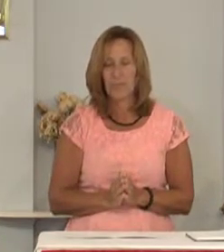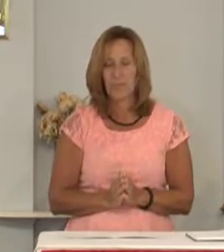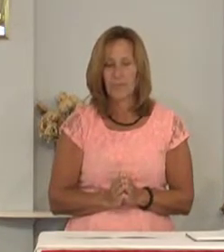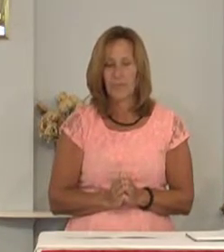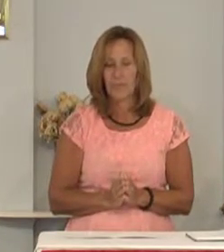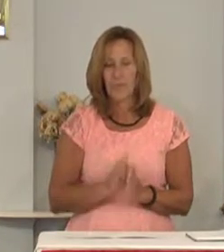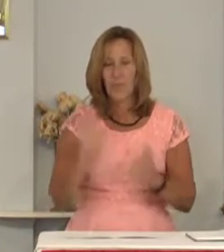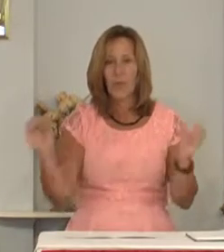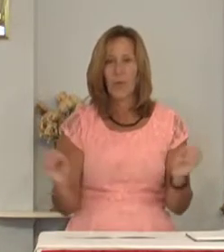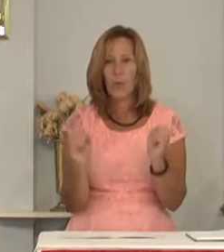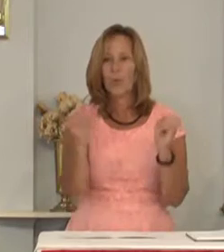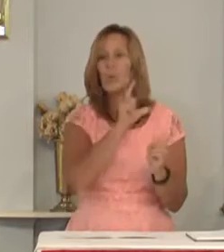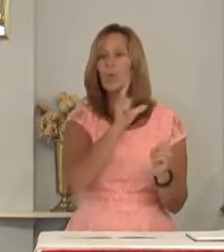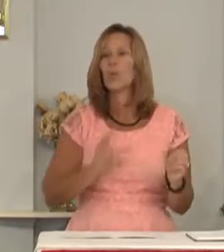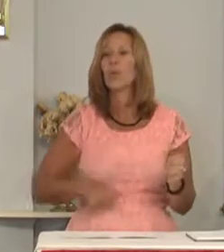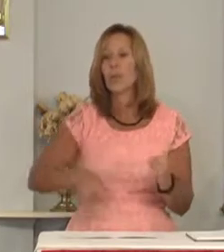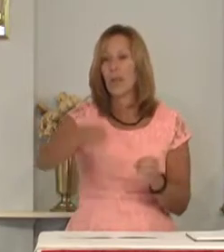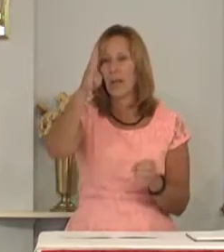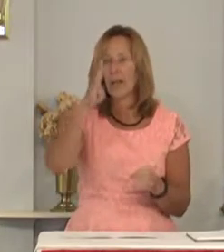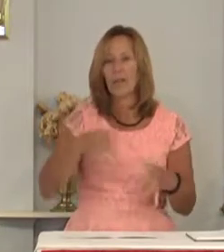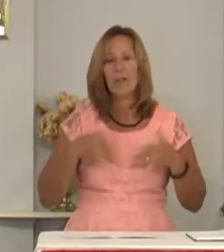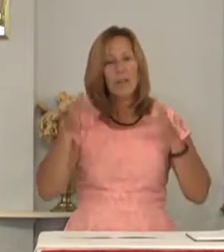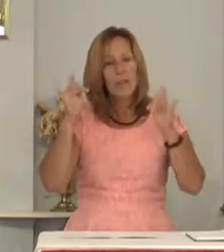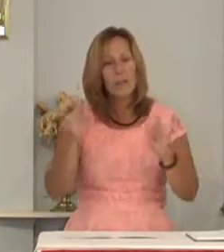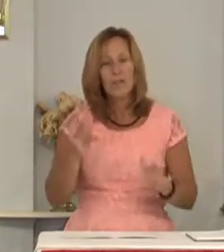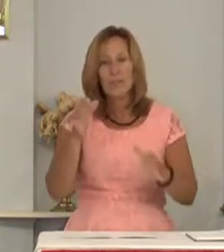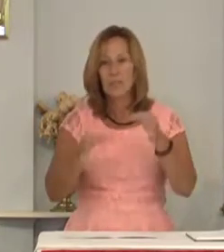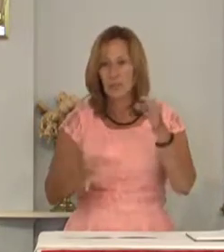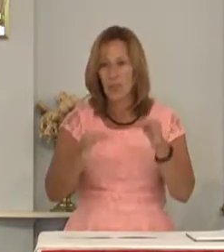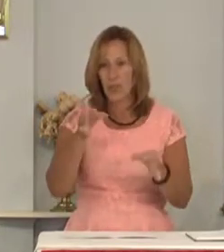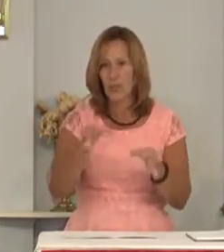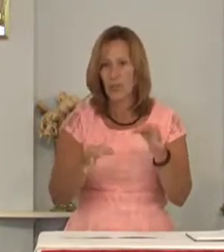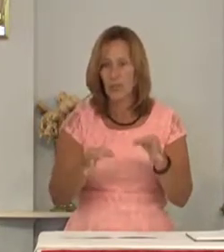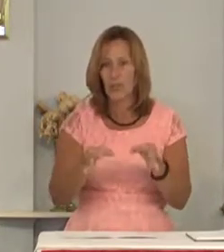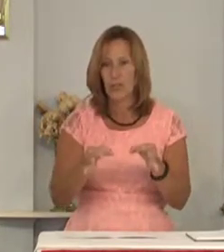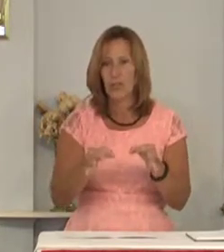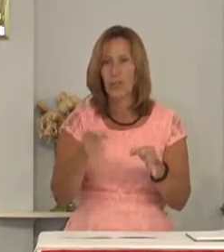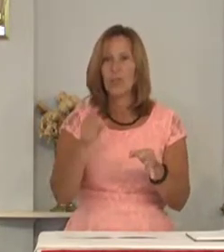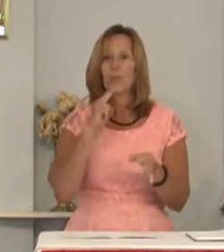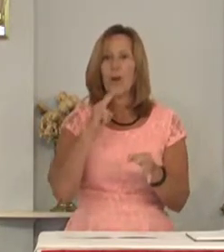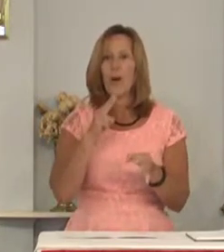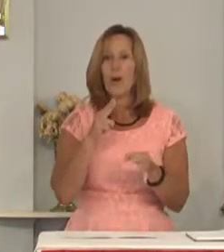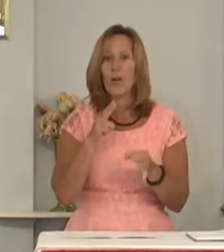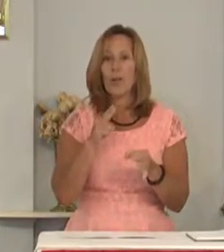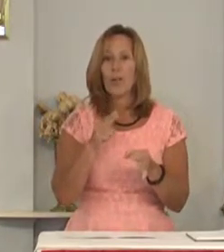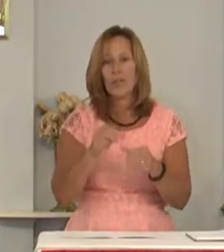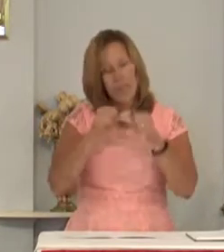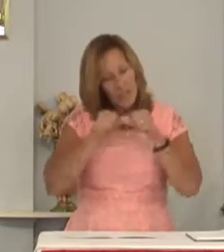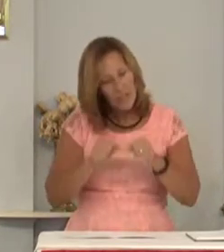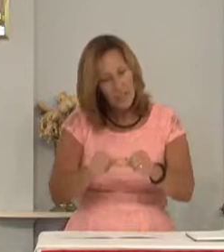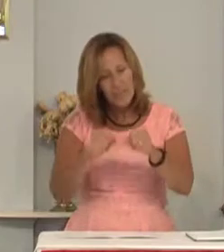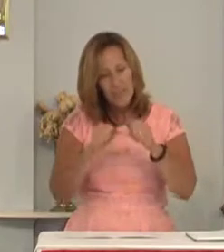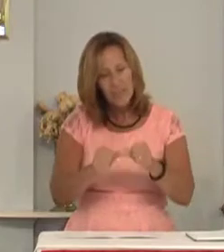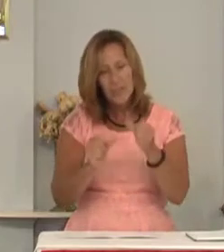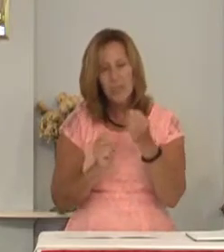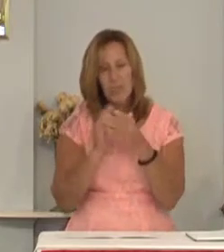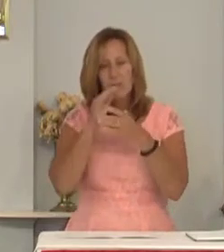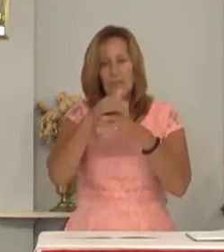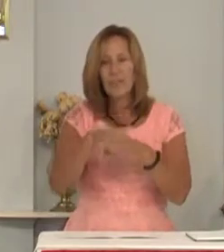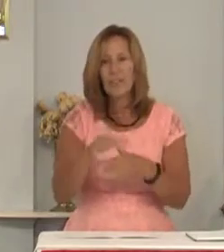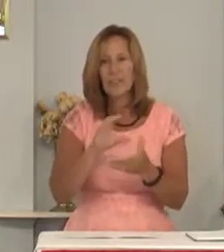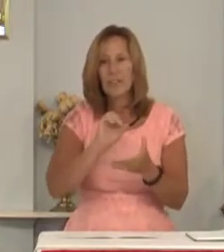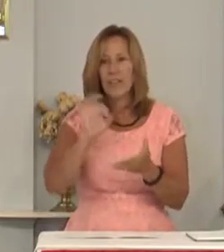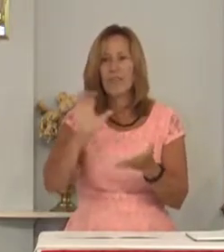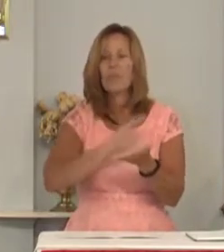O Lord God, merciful judge, you are the inexhaustible fountain of forgiveness.